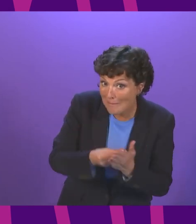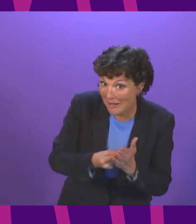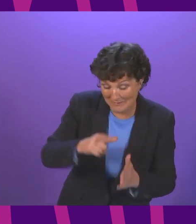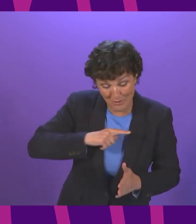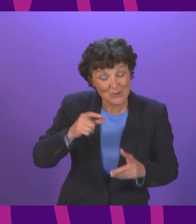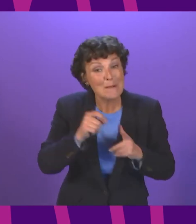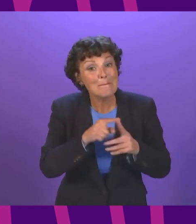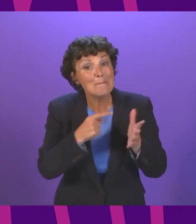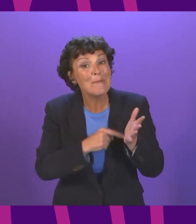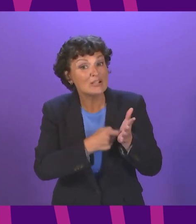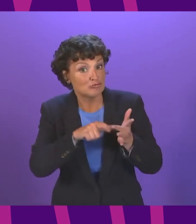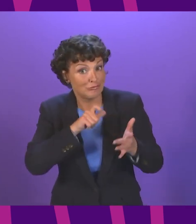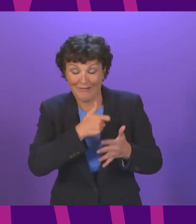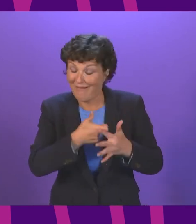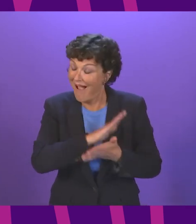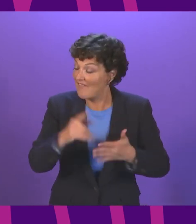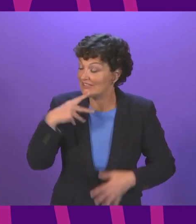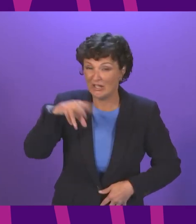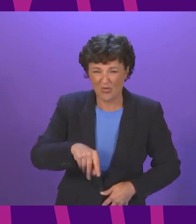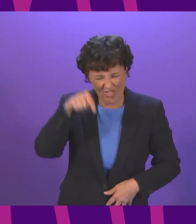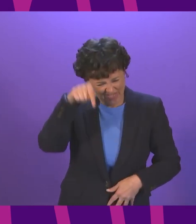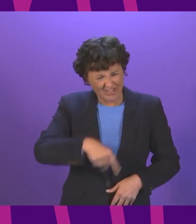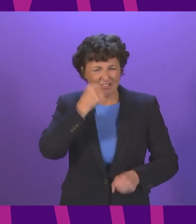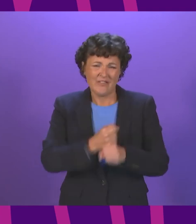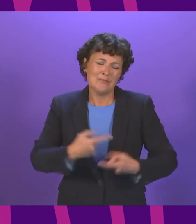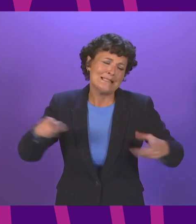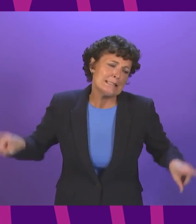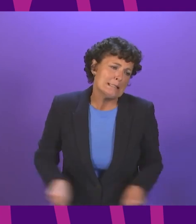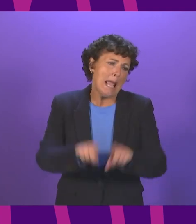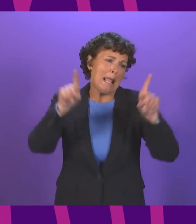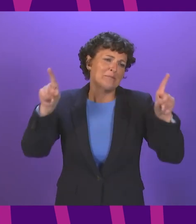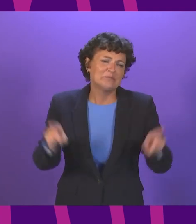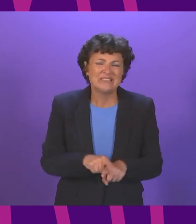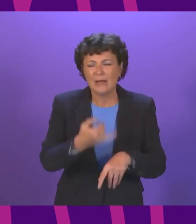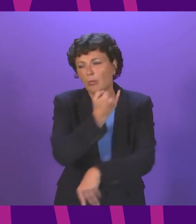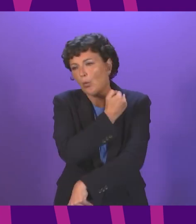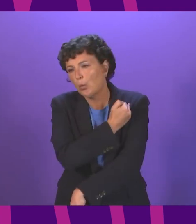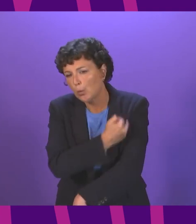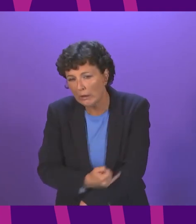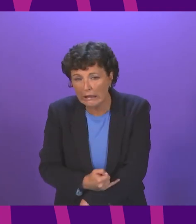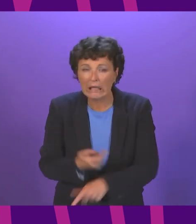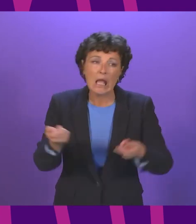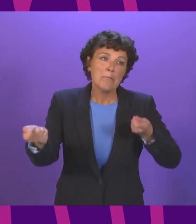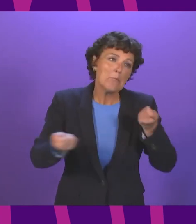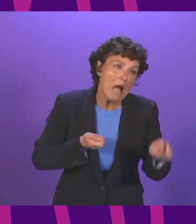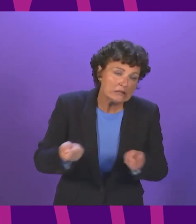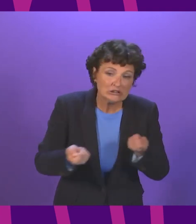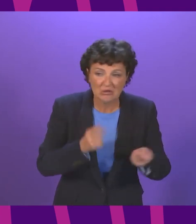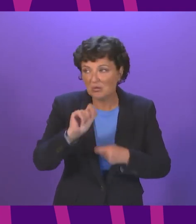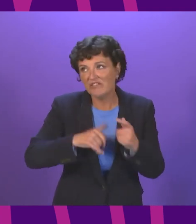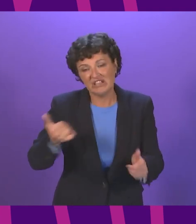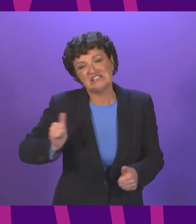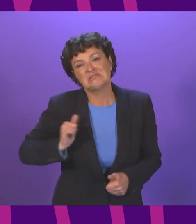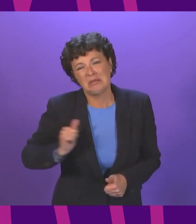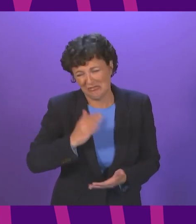this programme for government is more of the same the same timid and tired managerialism that we've come to